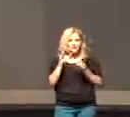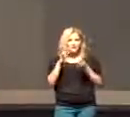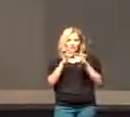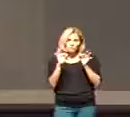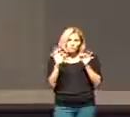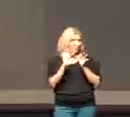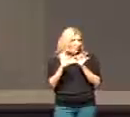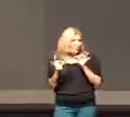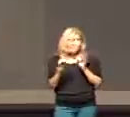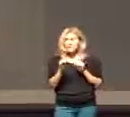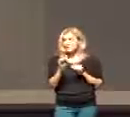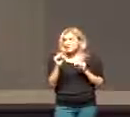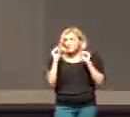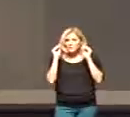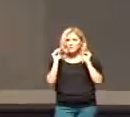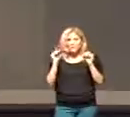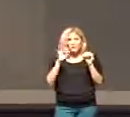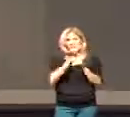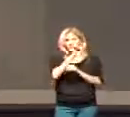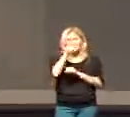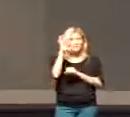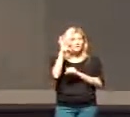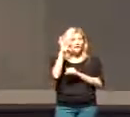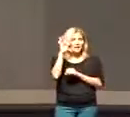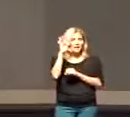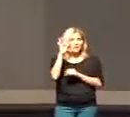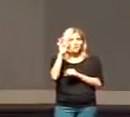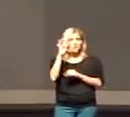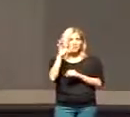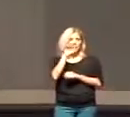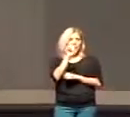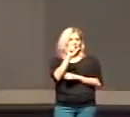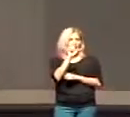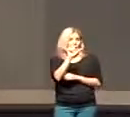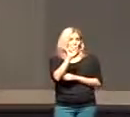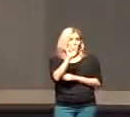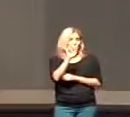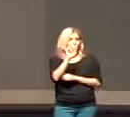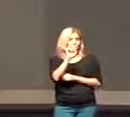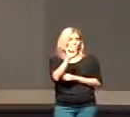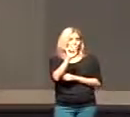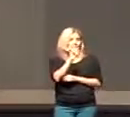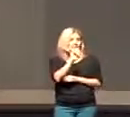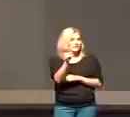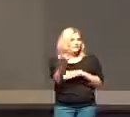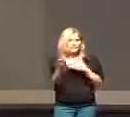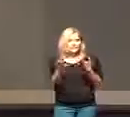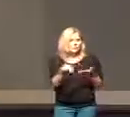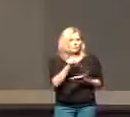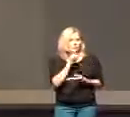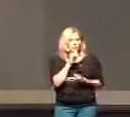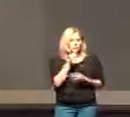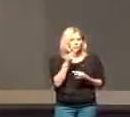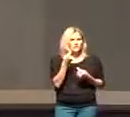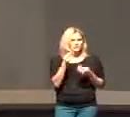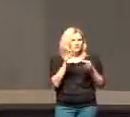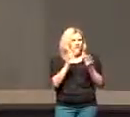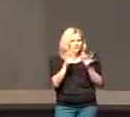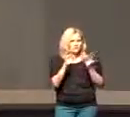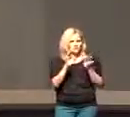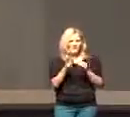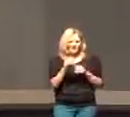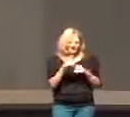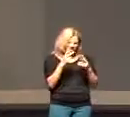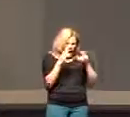parables here. Jesus wasn't spiritualizing or allegorizing his death. It wasn't as if he was giving a parable and the